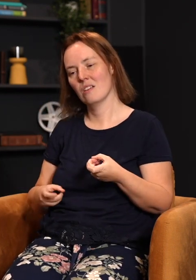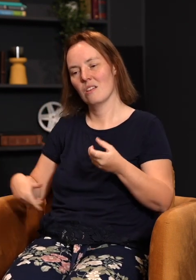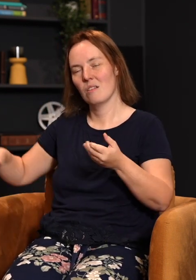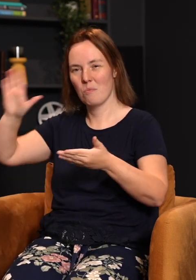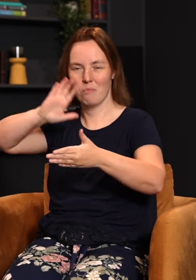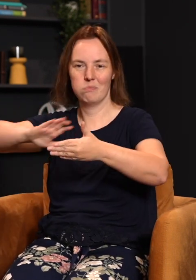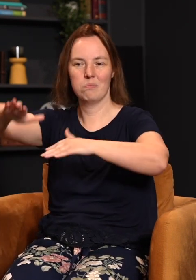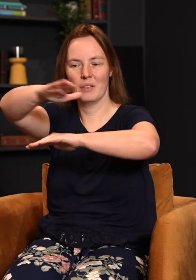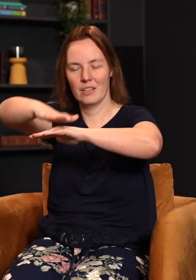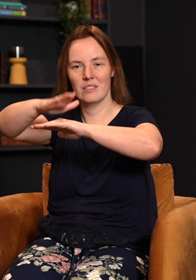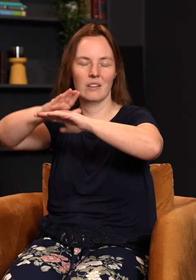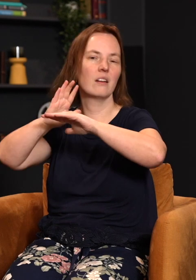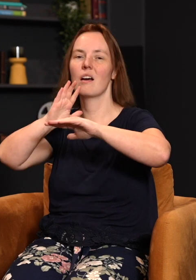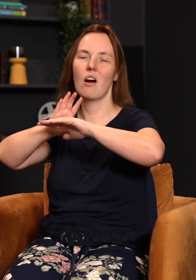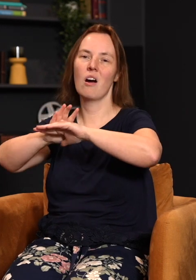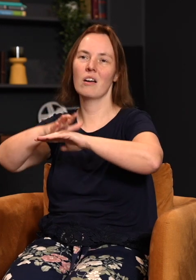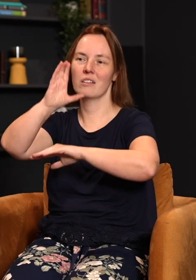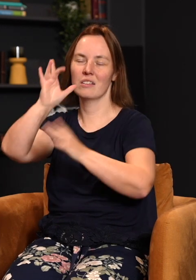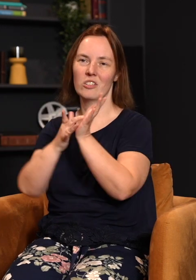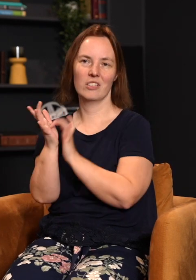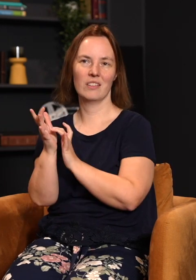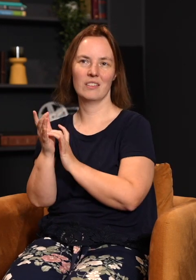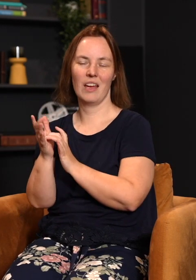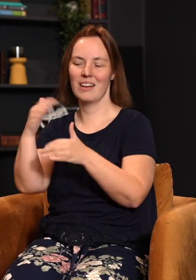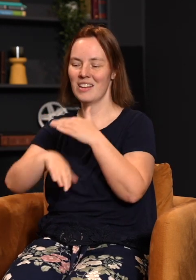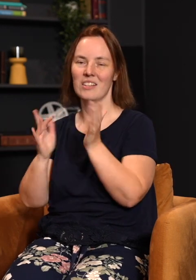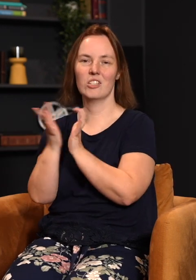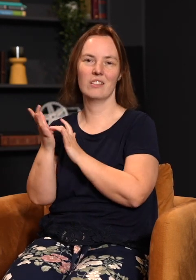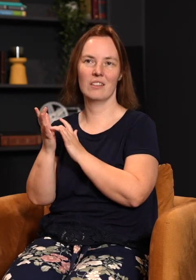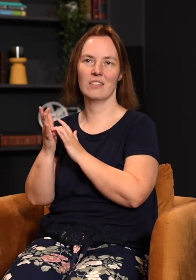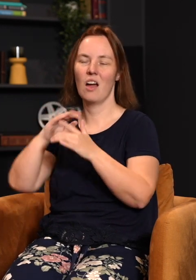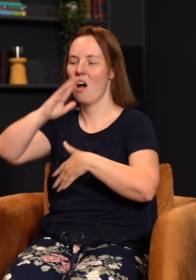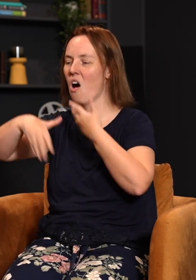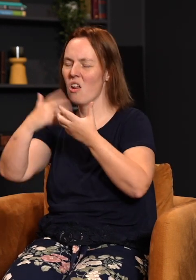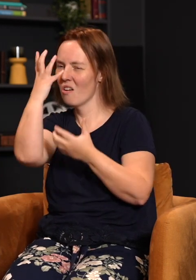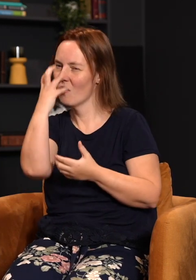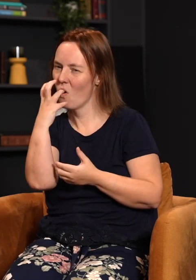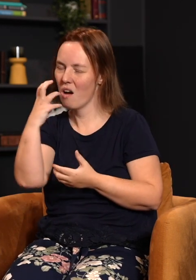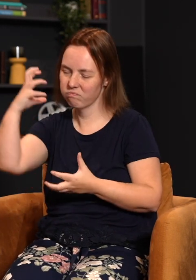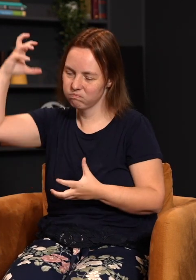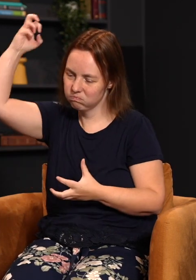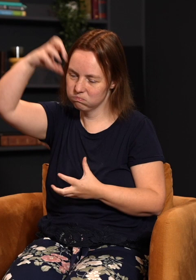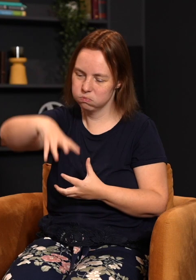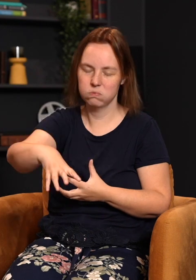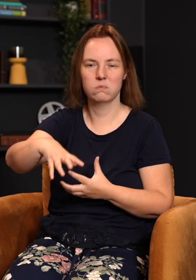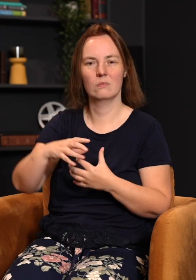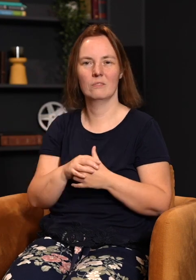it on Jesus. And then in Jesus, all of his wrath came down, to